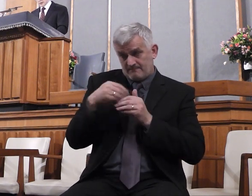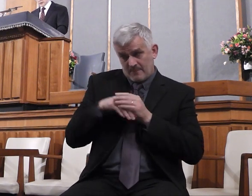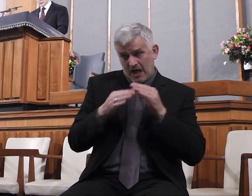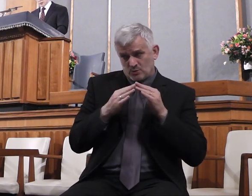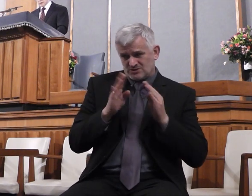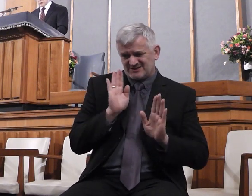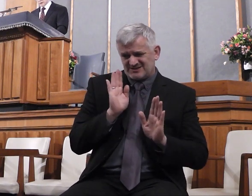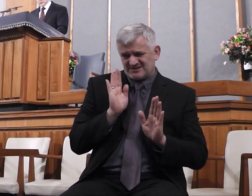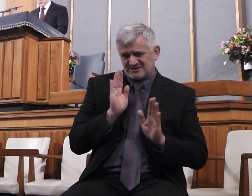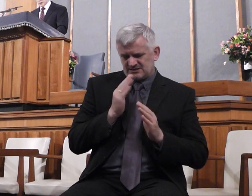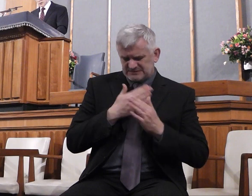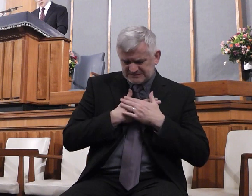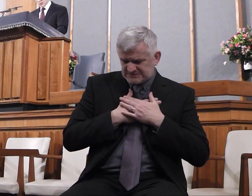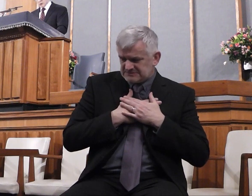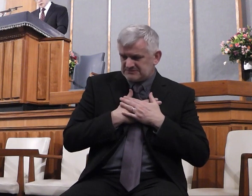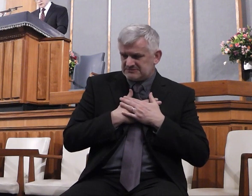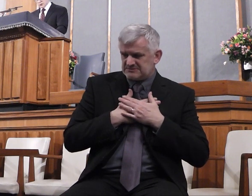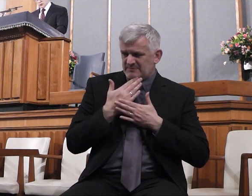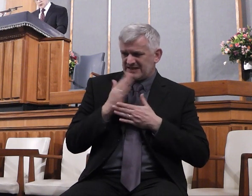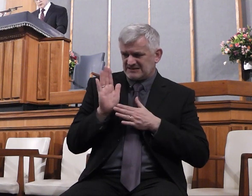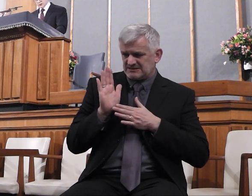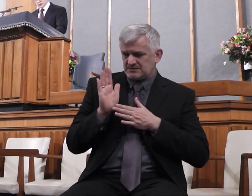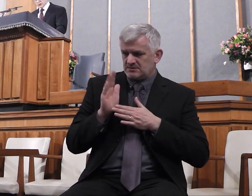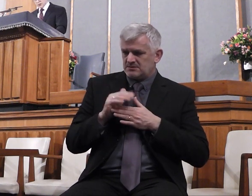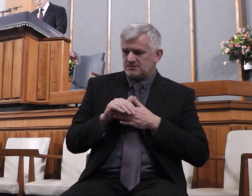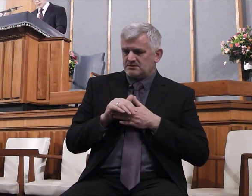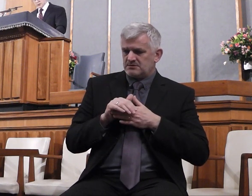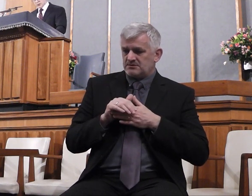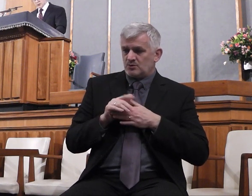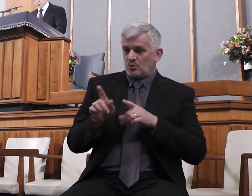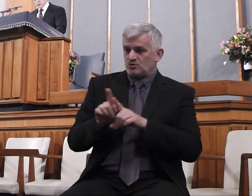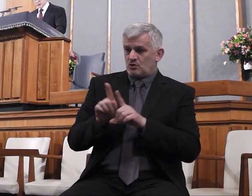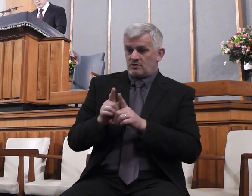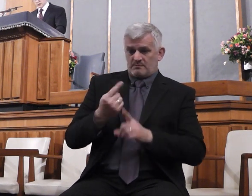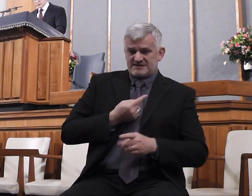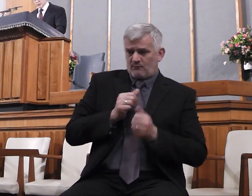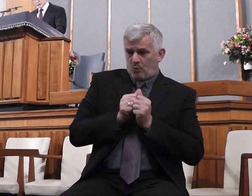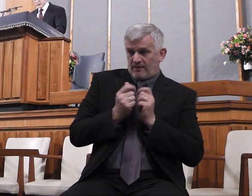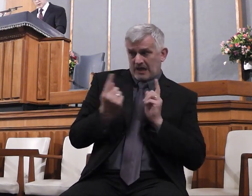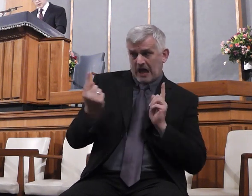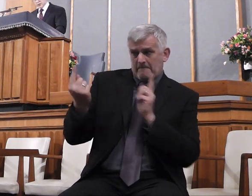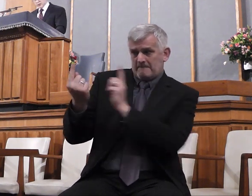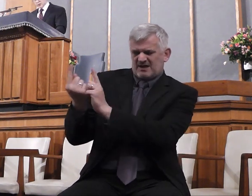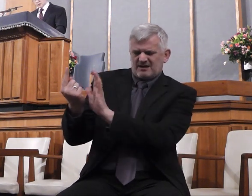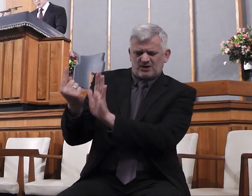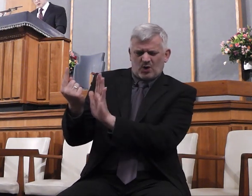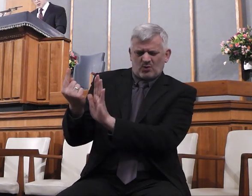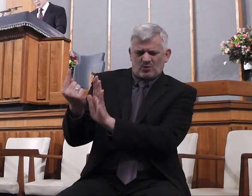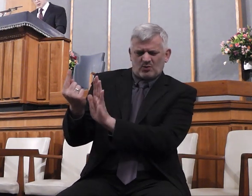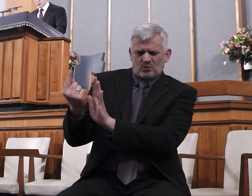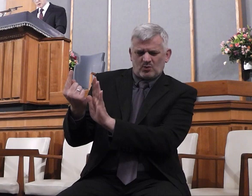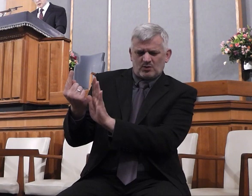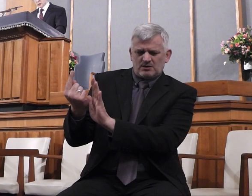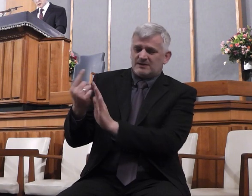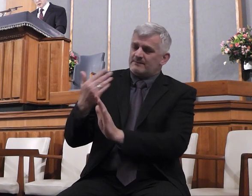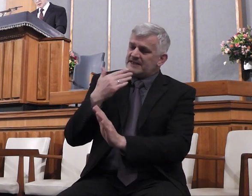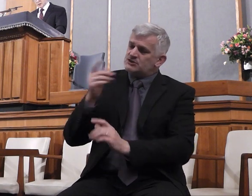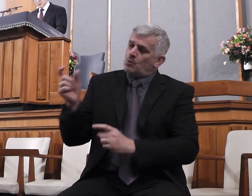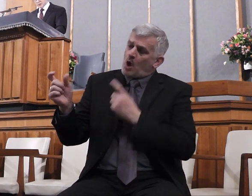under my roof. Wherefore neither thought I myself worthy to come unto thee, and say in a word, and